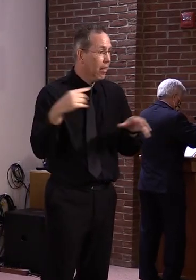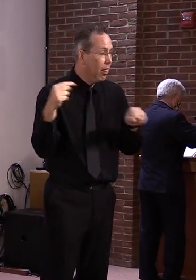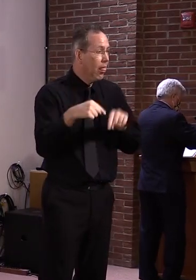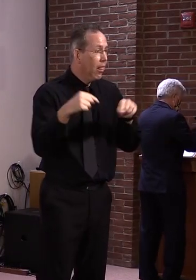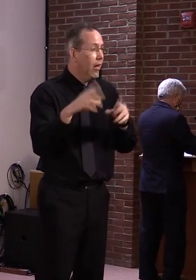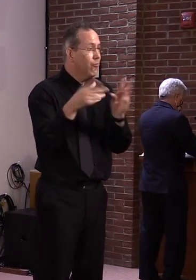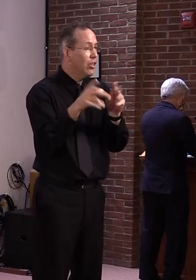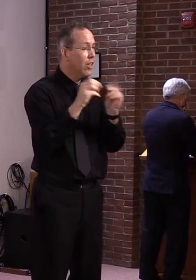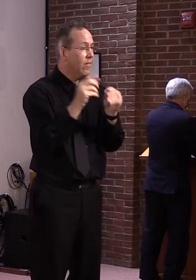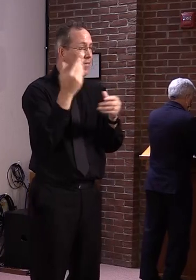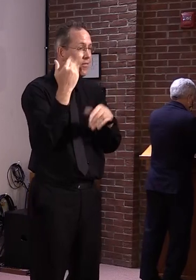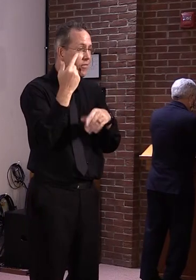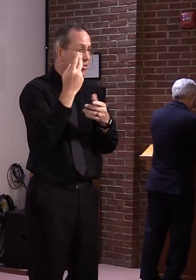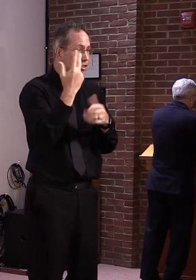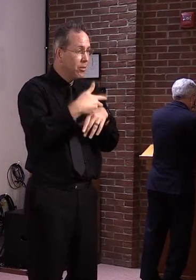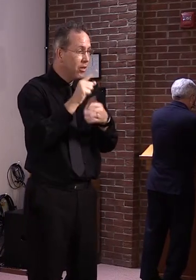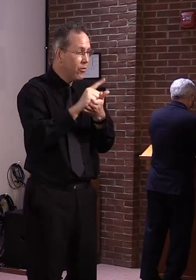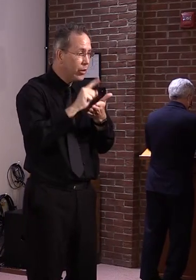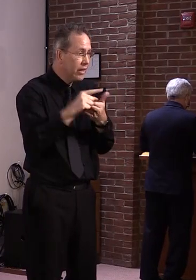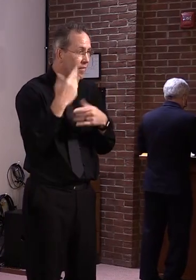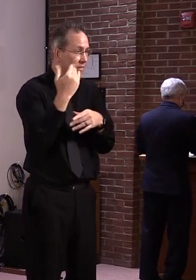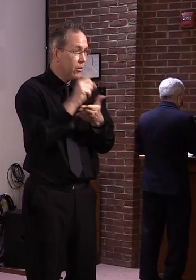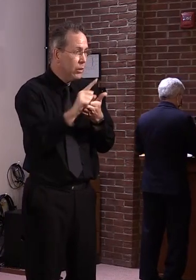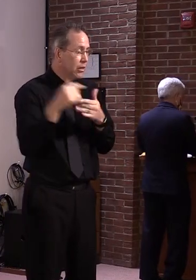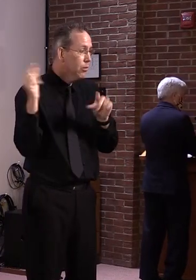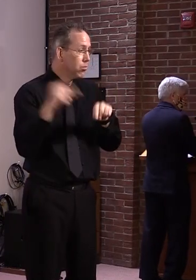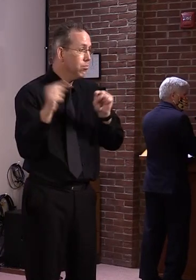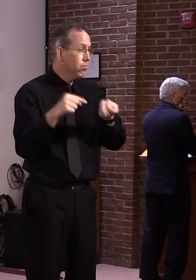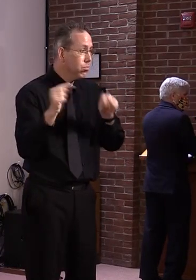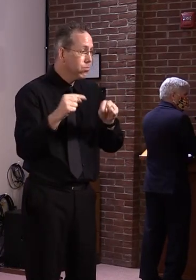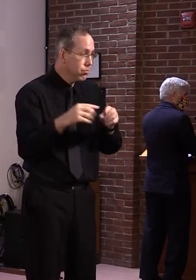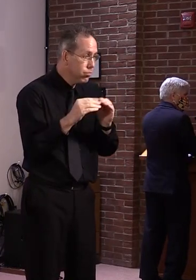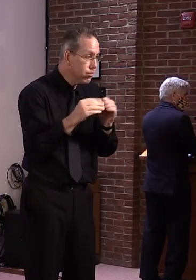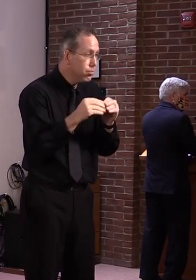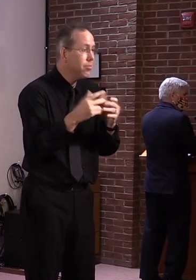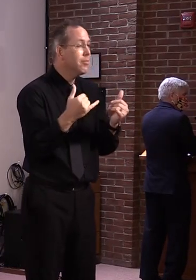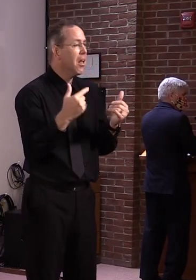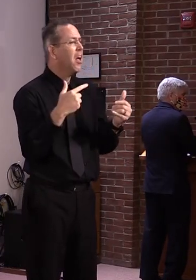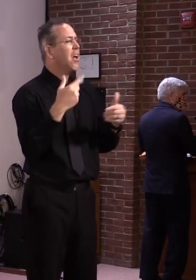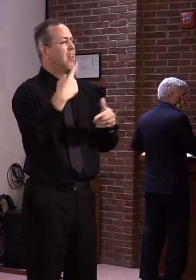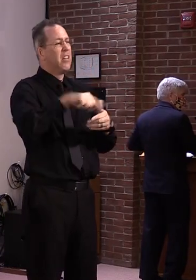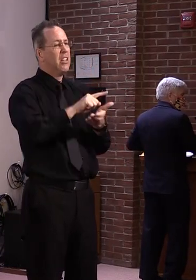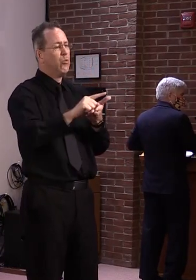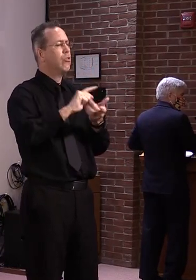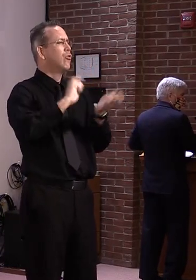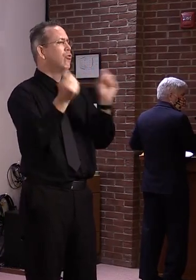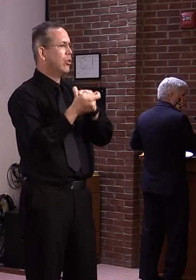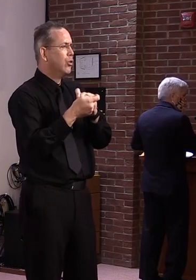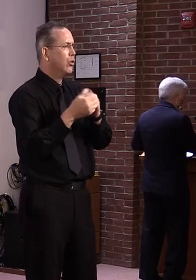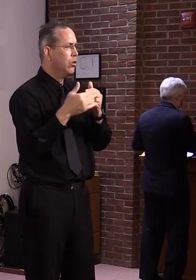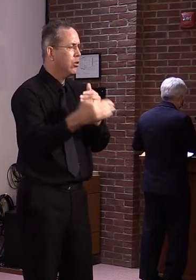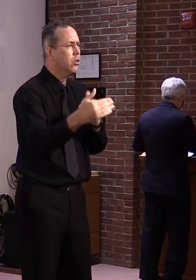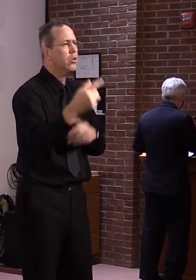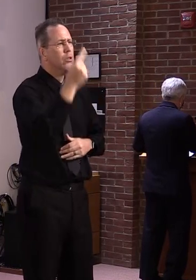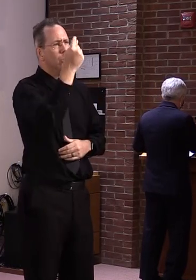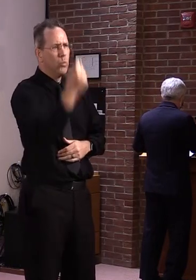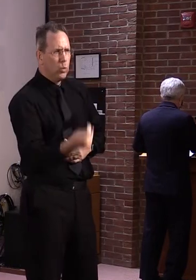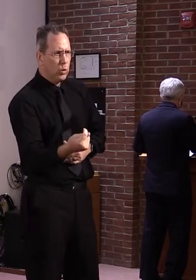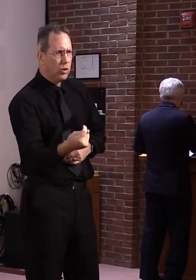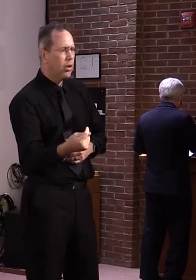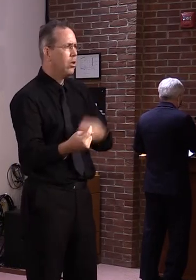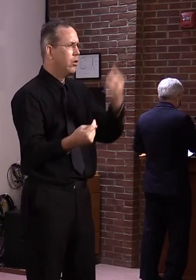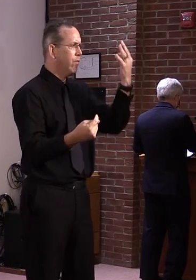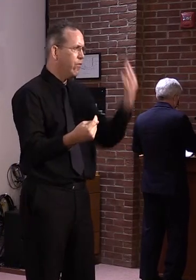briefings. So starting next week, we're going to move to Tuesdays and Fridays at 11. So